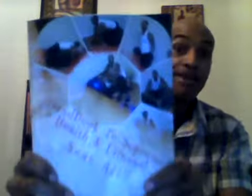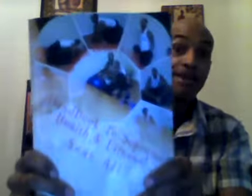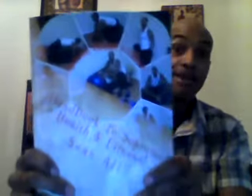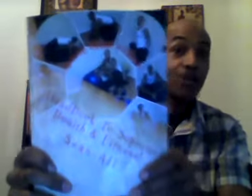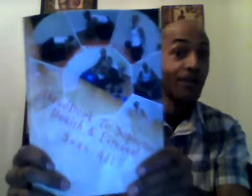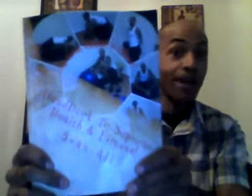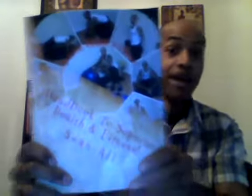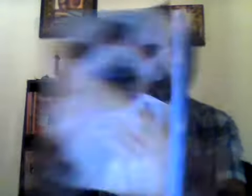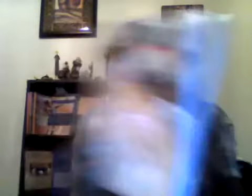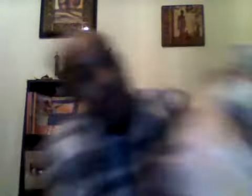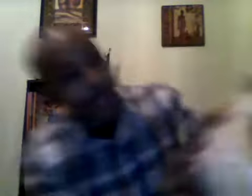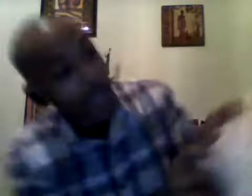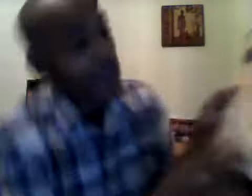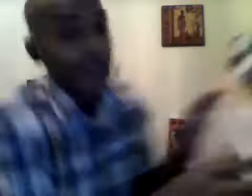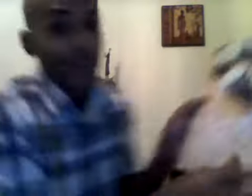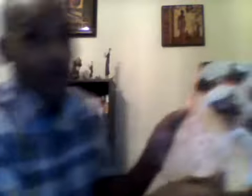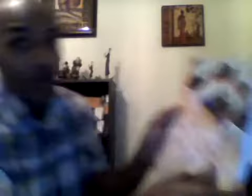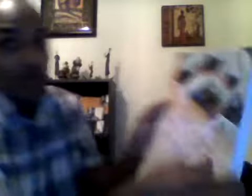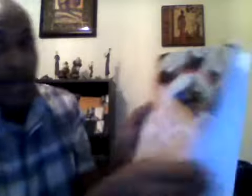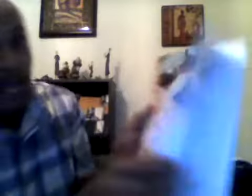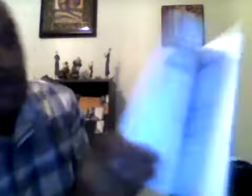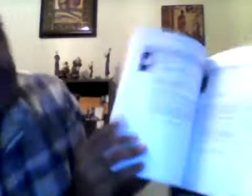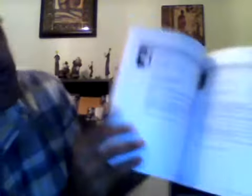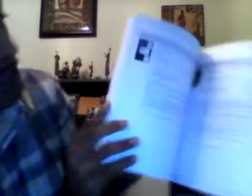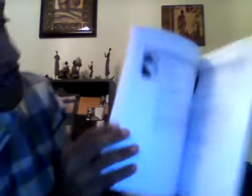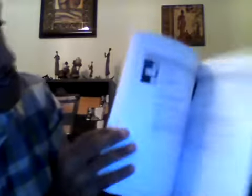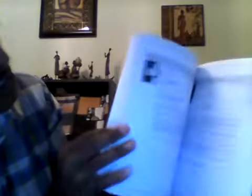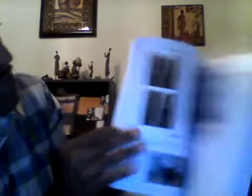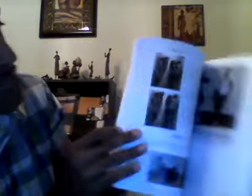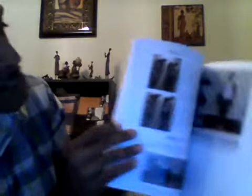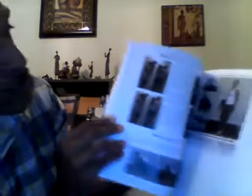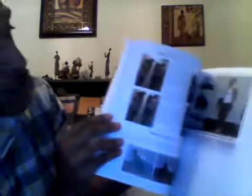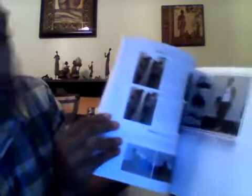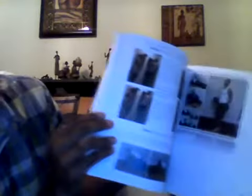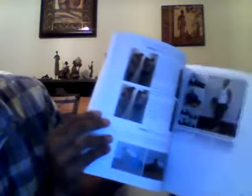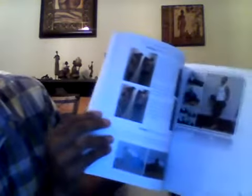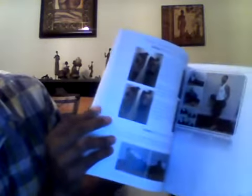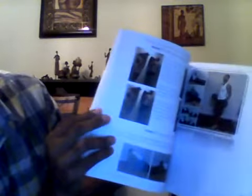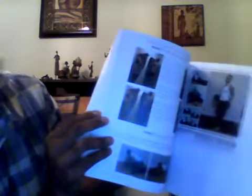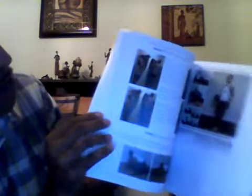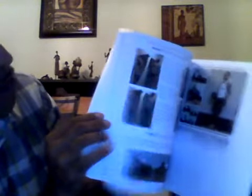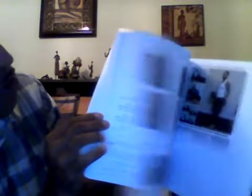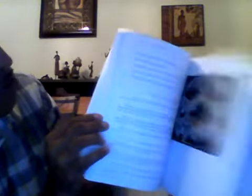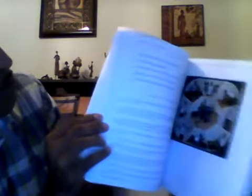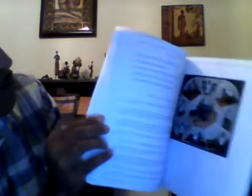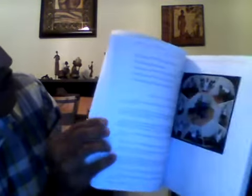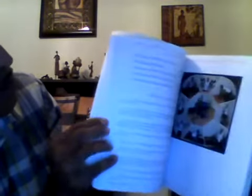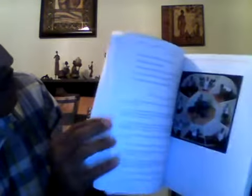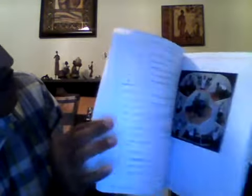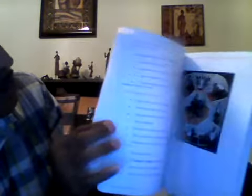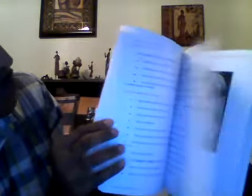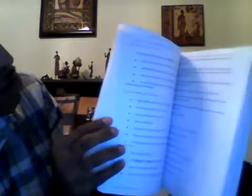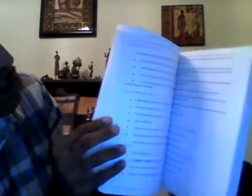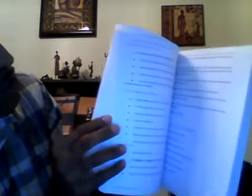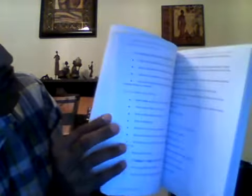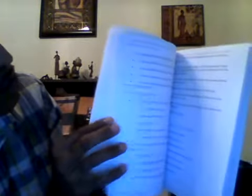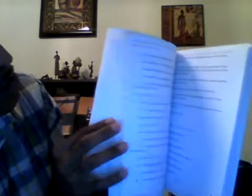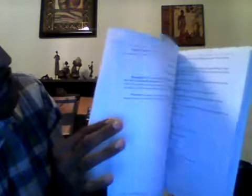your at home god when you got the exercises you can do at home and you can create